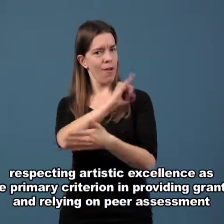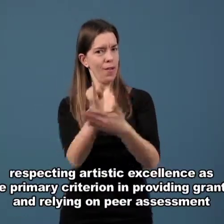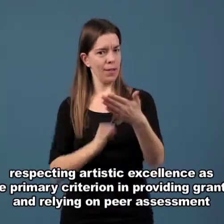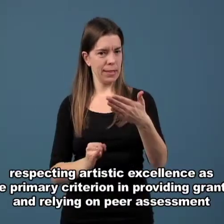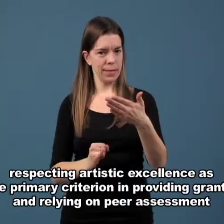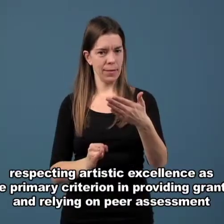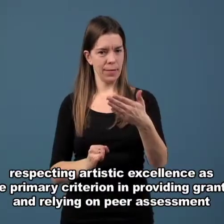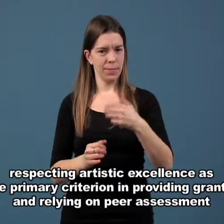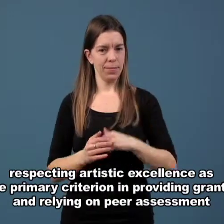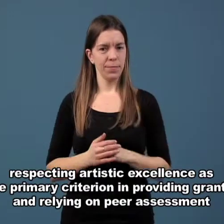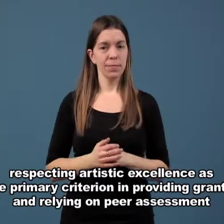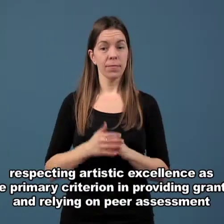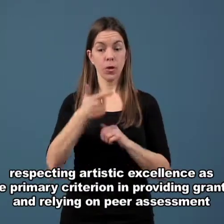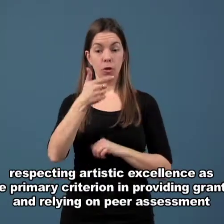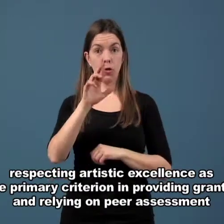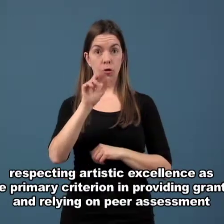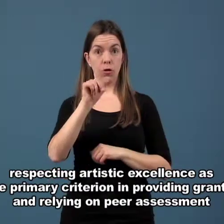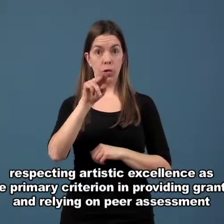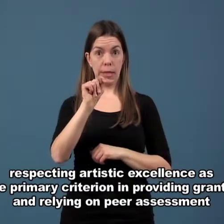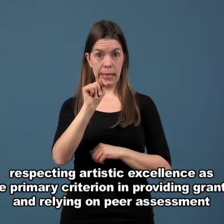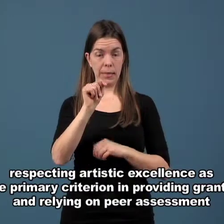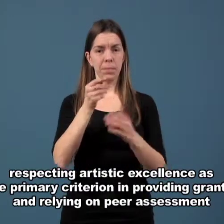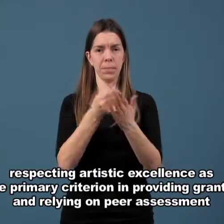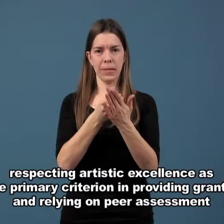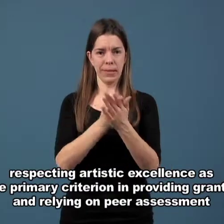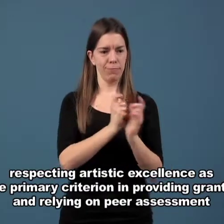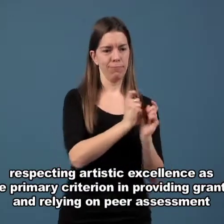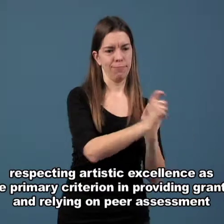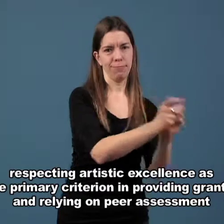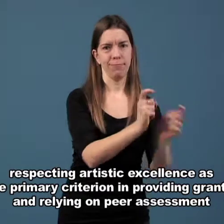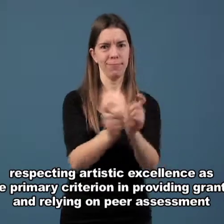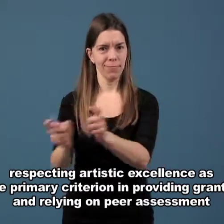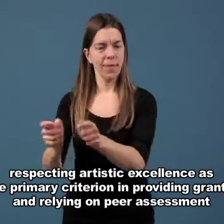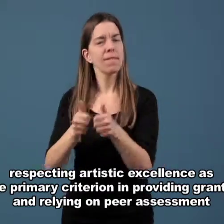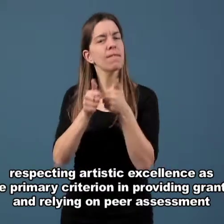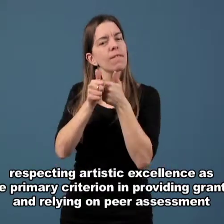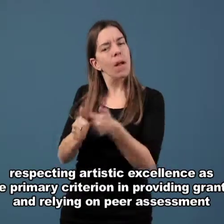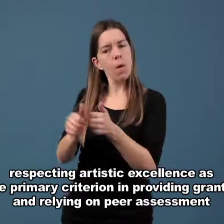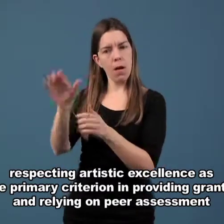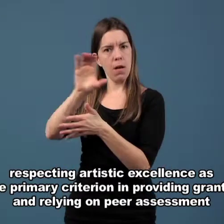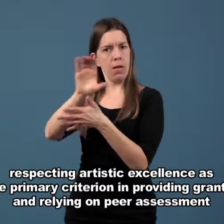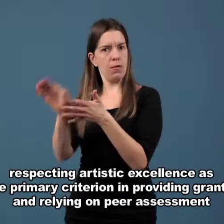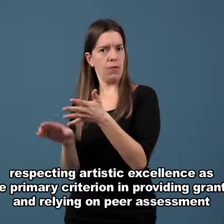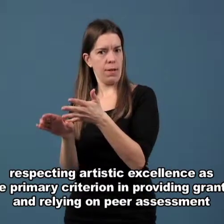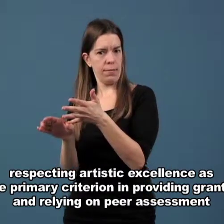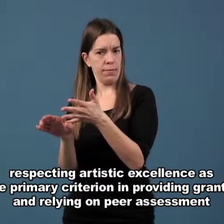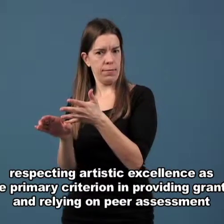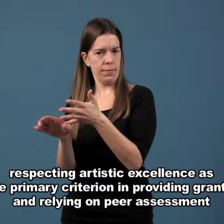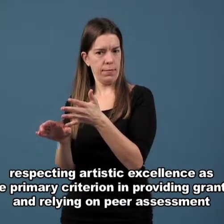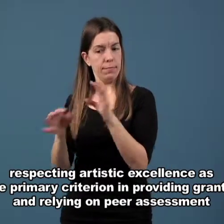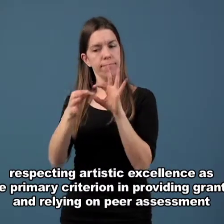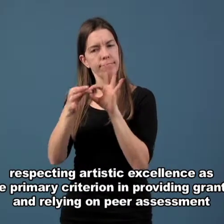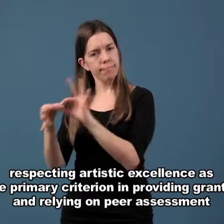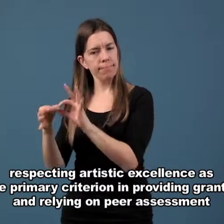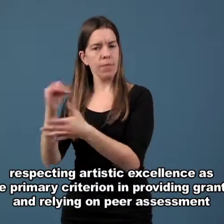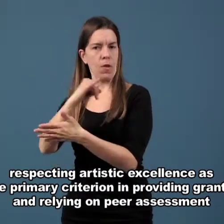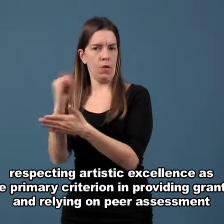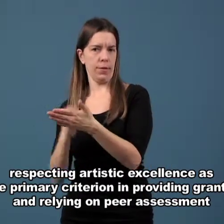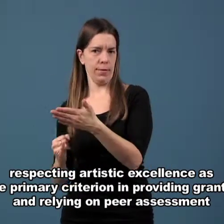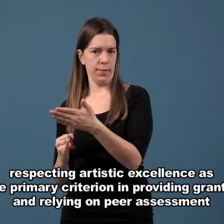Respecting artistic excellence as the primary criterion in providing grants and relying on peer assessment,